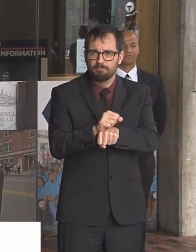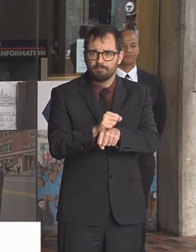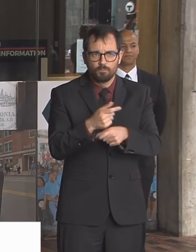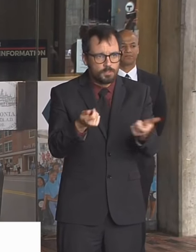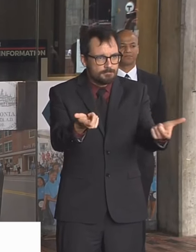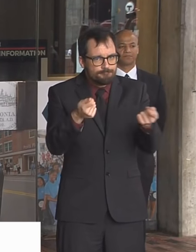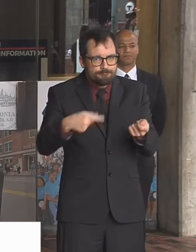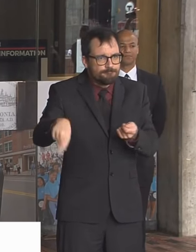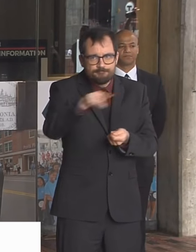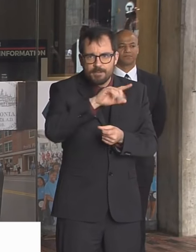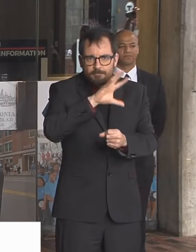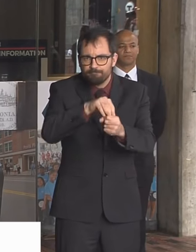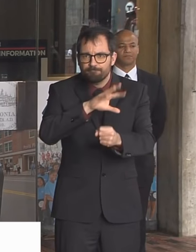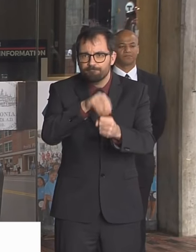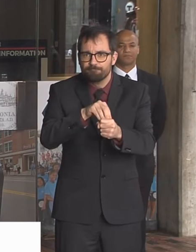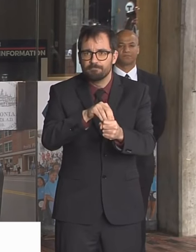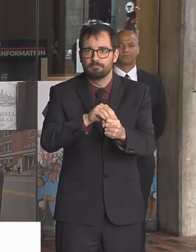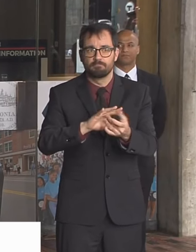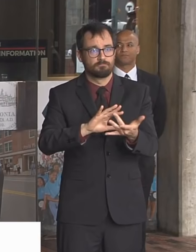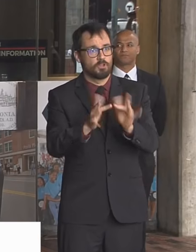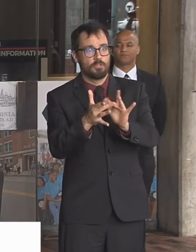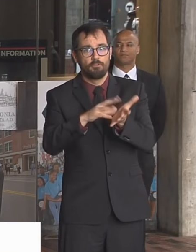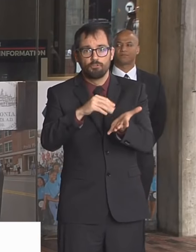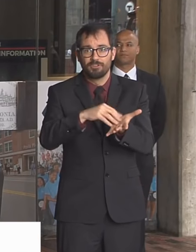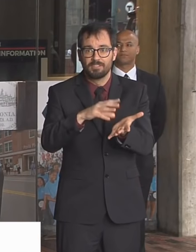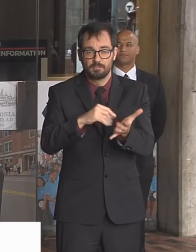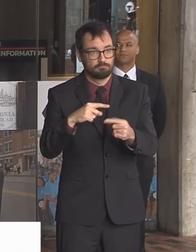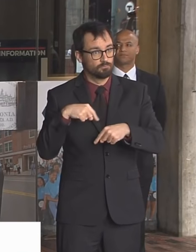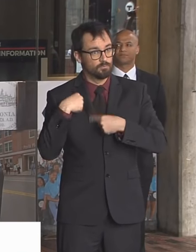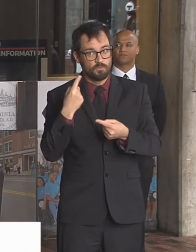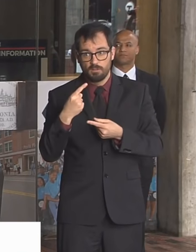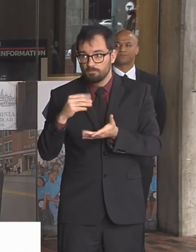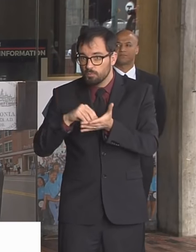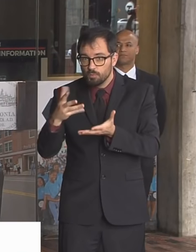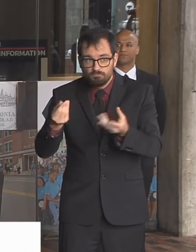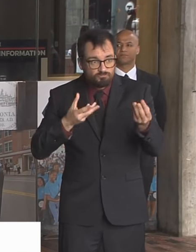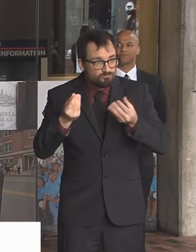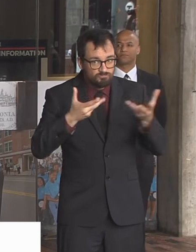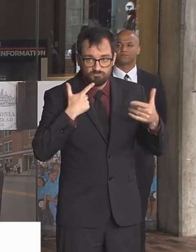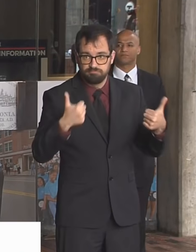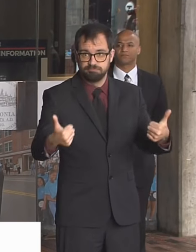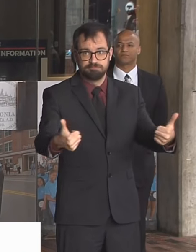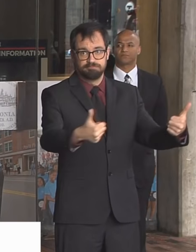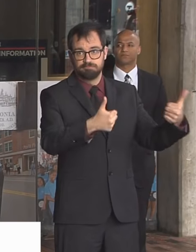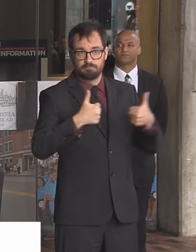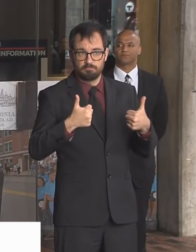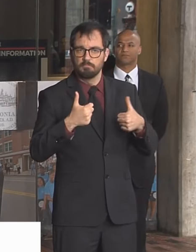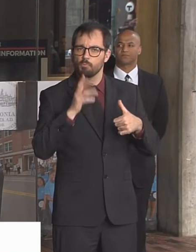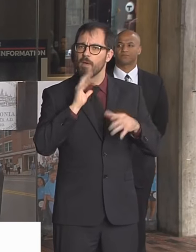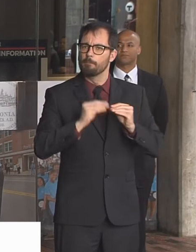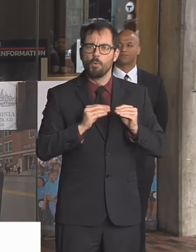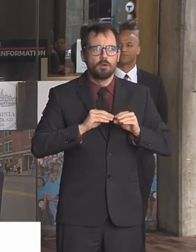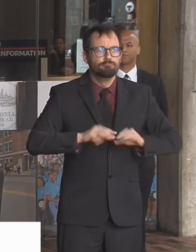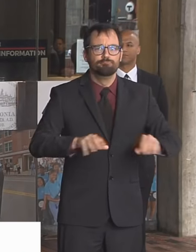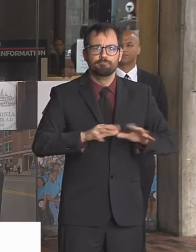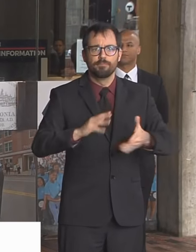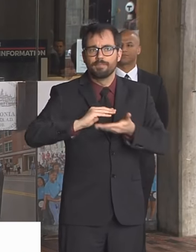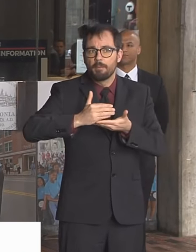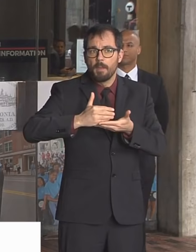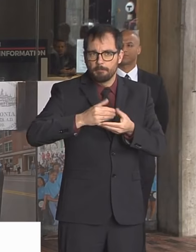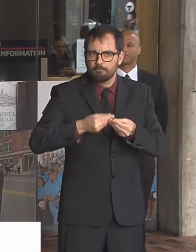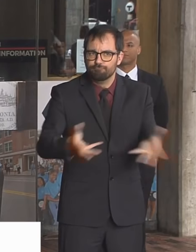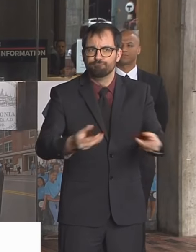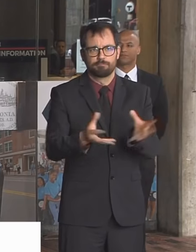very positive with that, but we want to continue to make sure that we get as many Chromebooks, all the Chromebooks, that we anticipate in the hands of our young people.